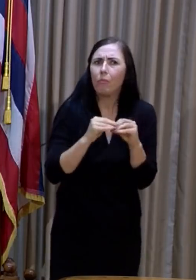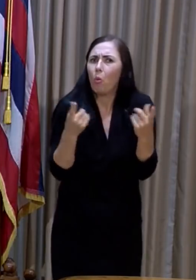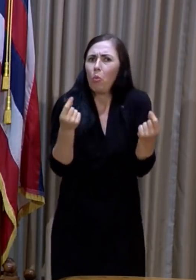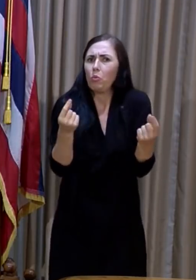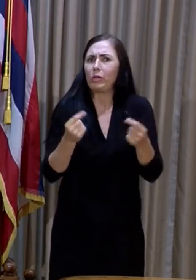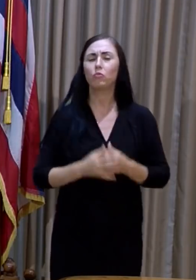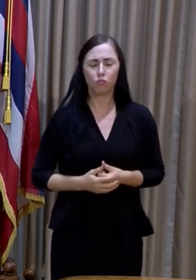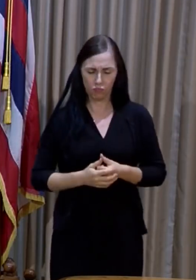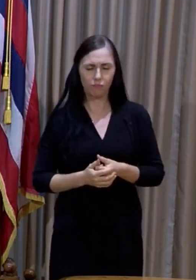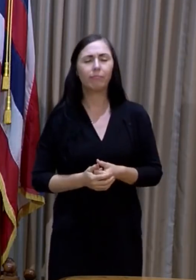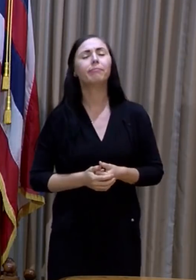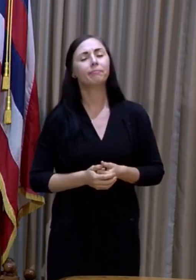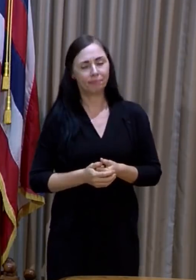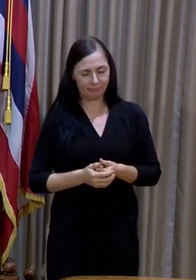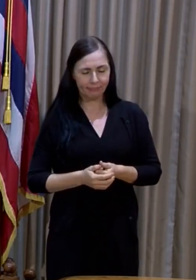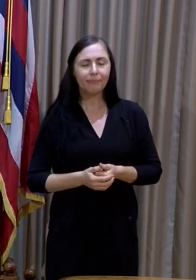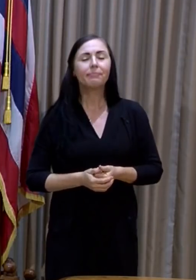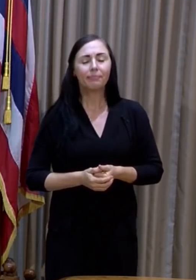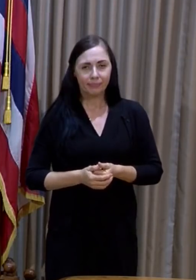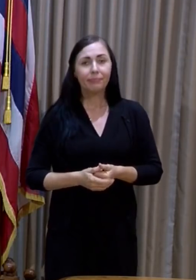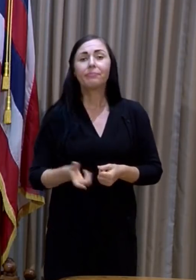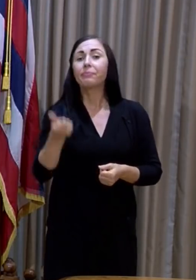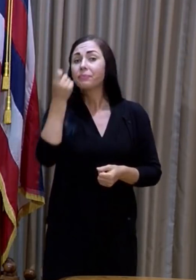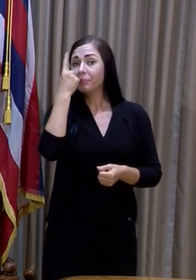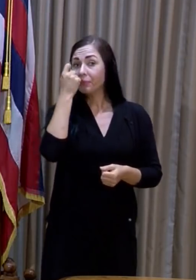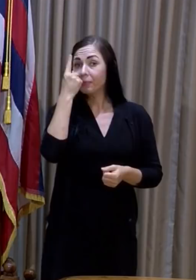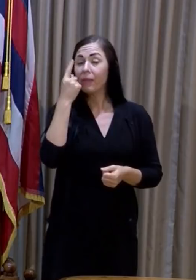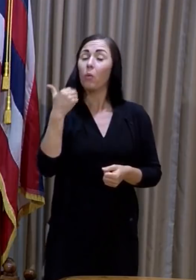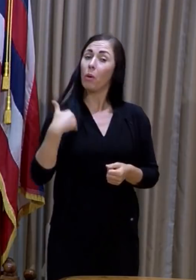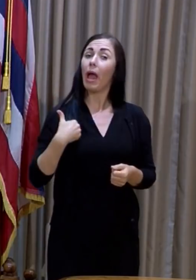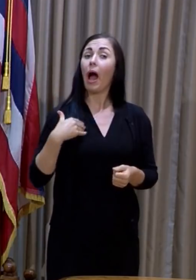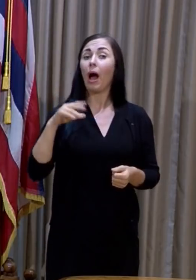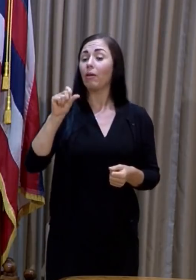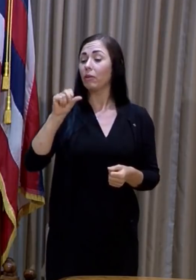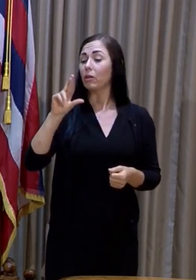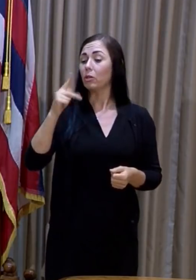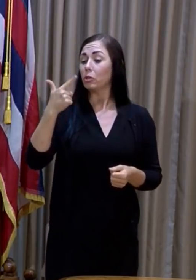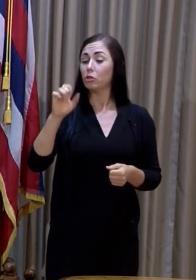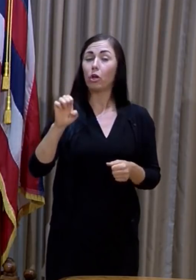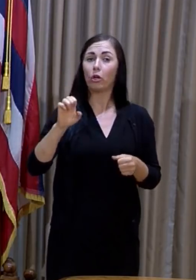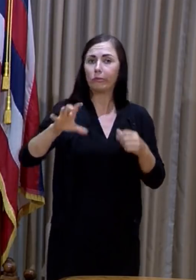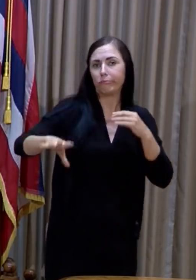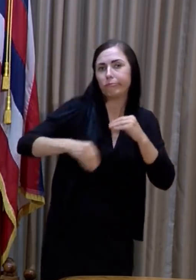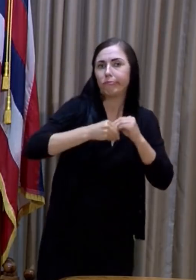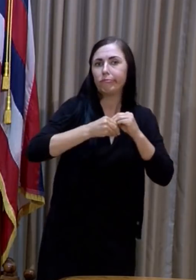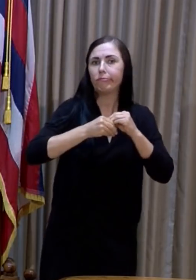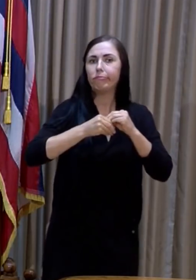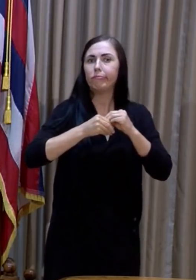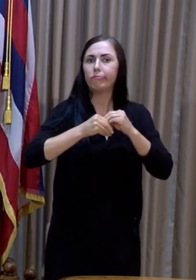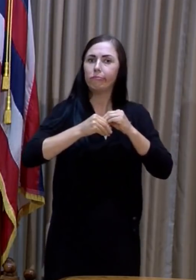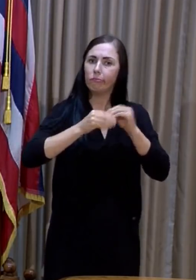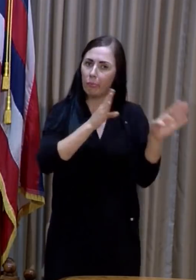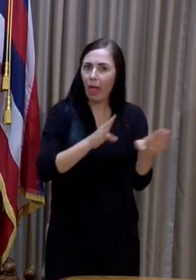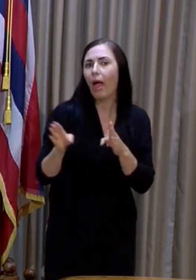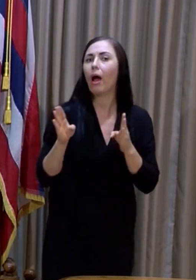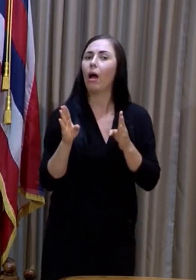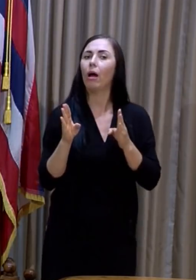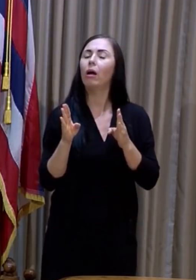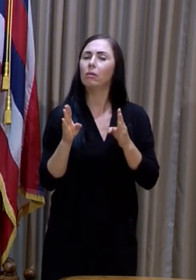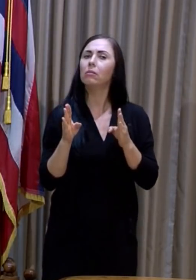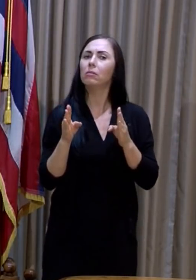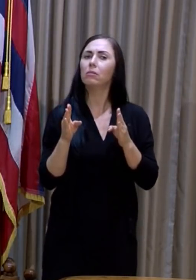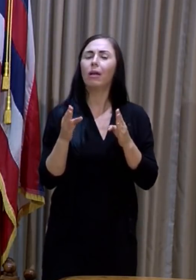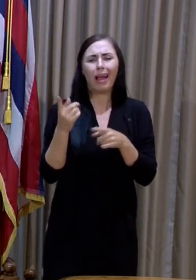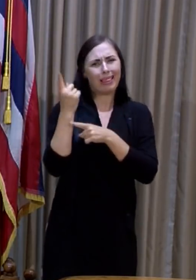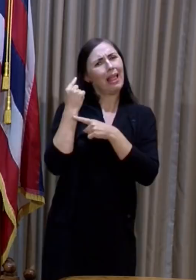We do have expansion or surge plans that entail, for example, and we talked